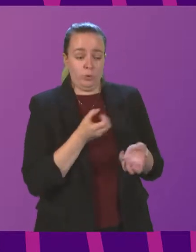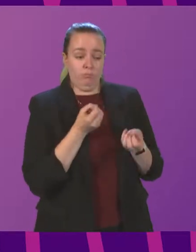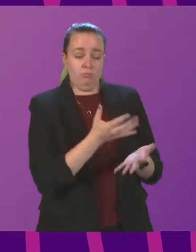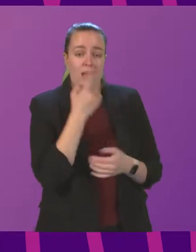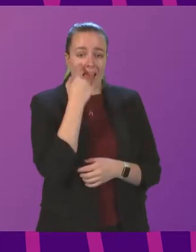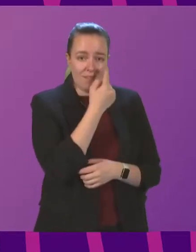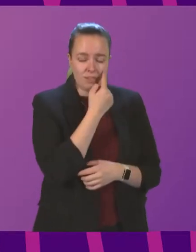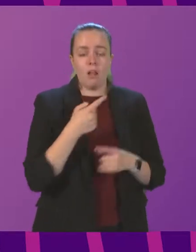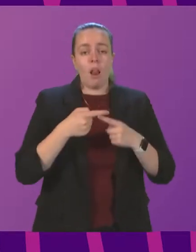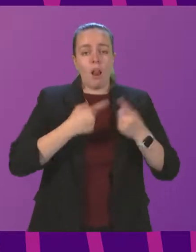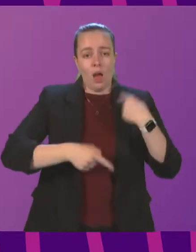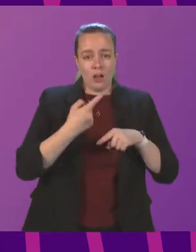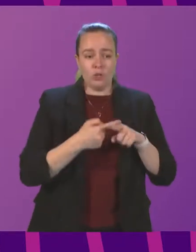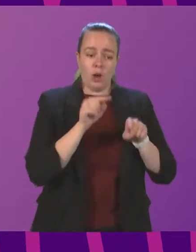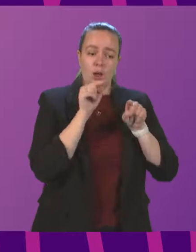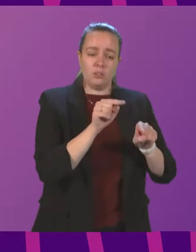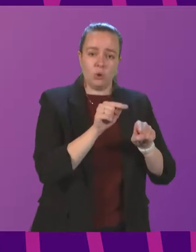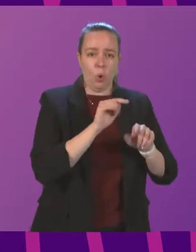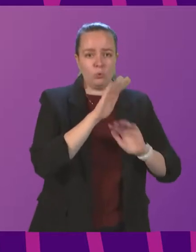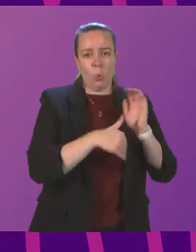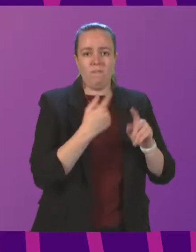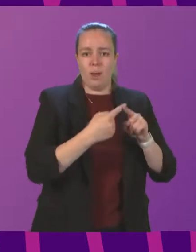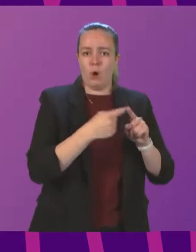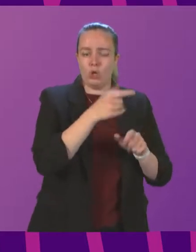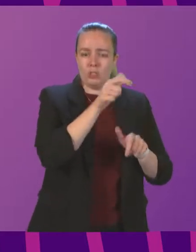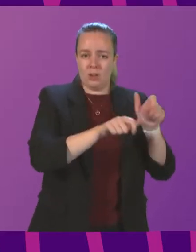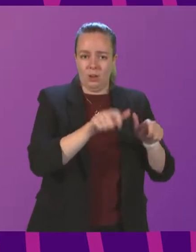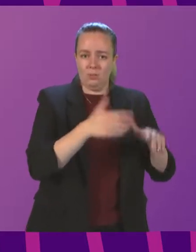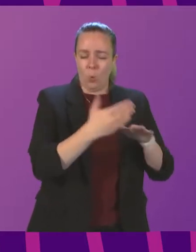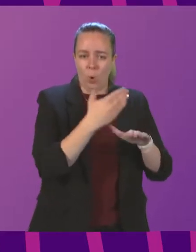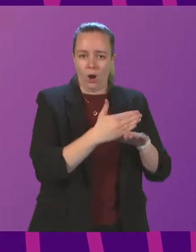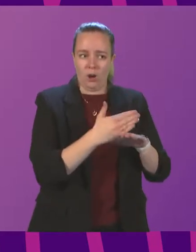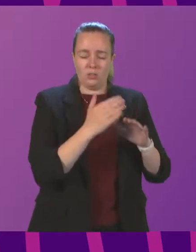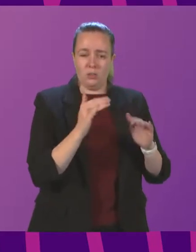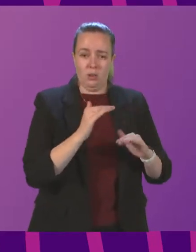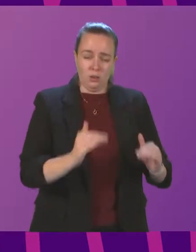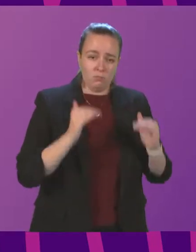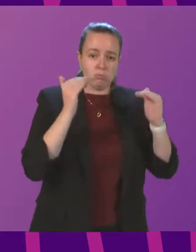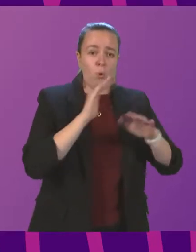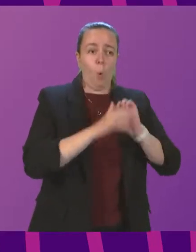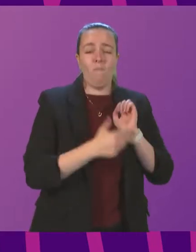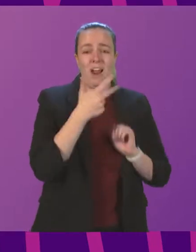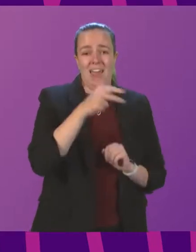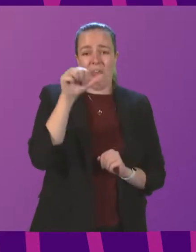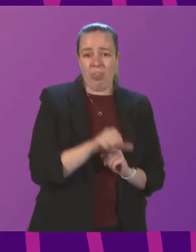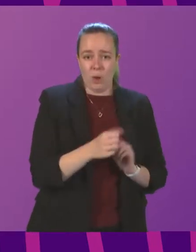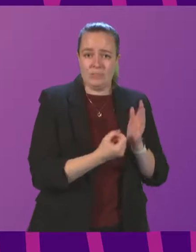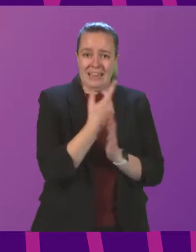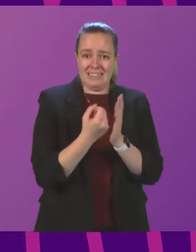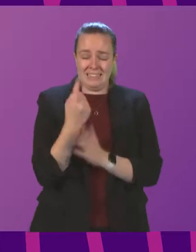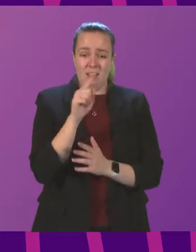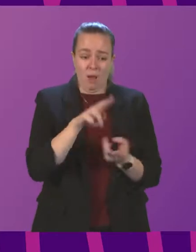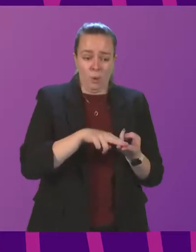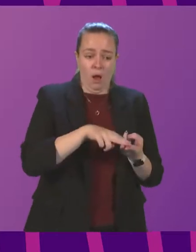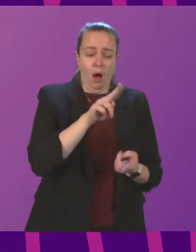Last year, assaults on emergency workers rose to an all-time high of over 8,000 incidents. That was up